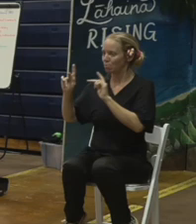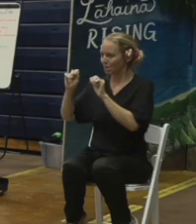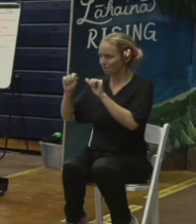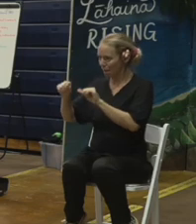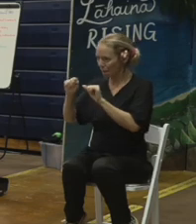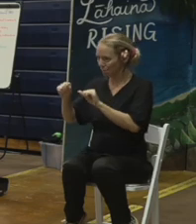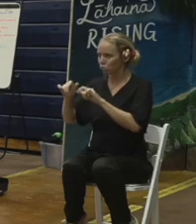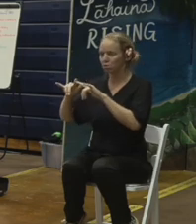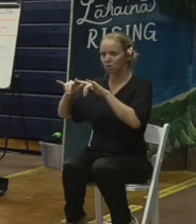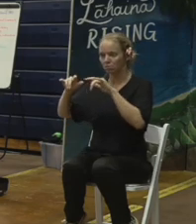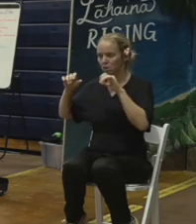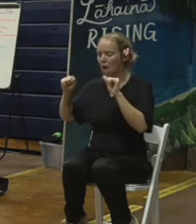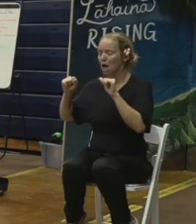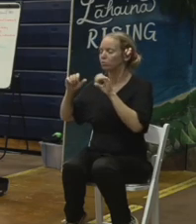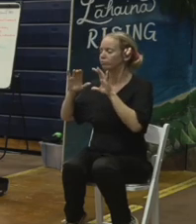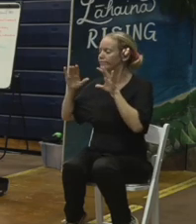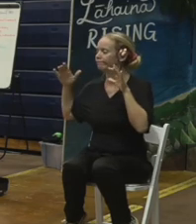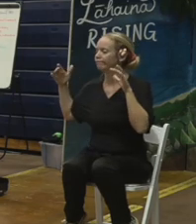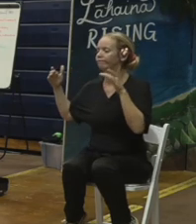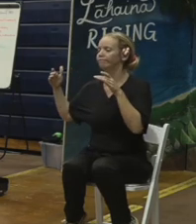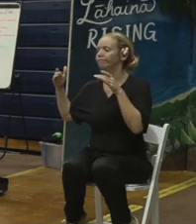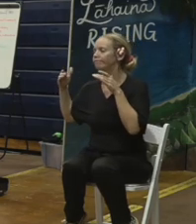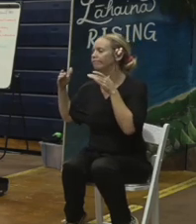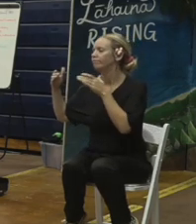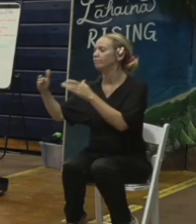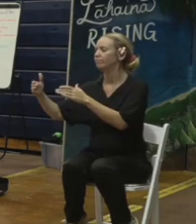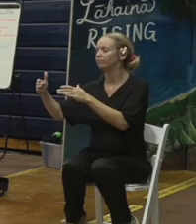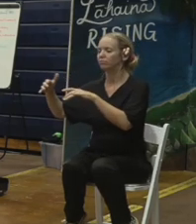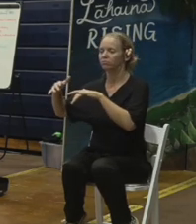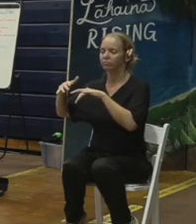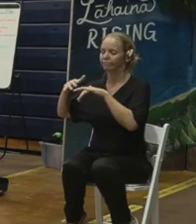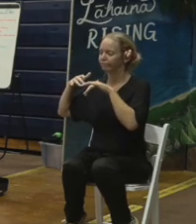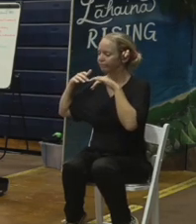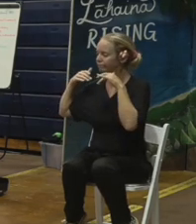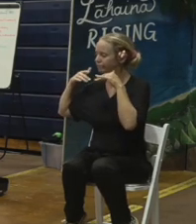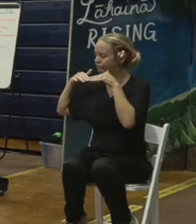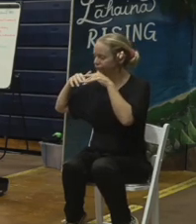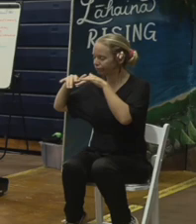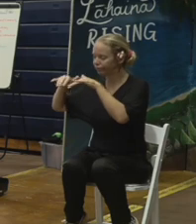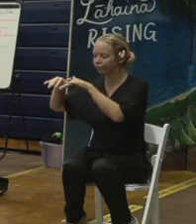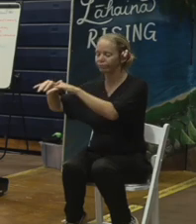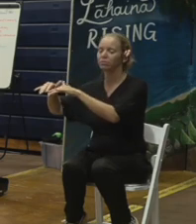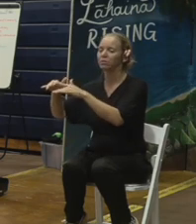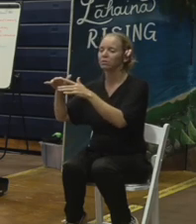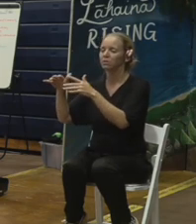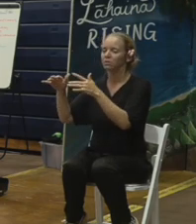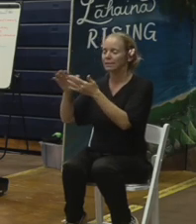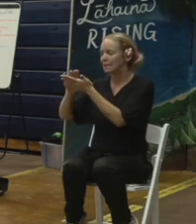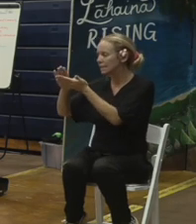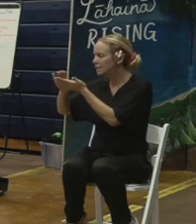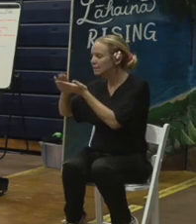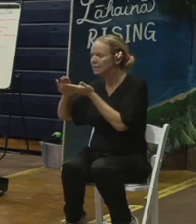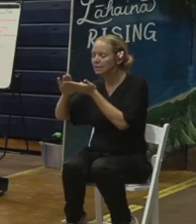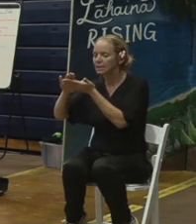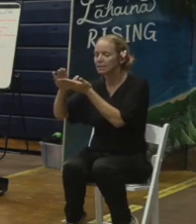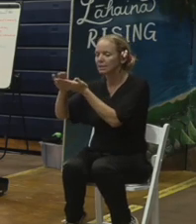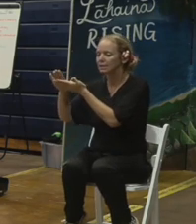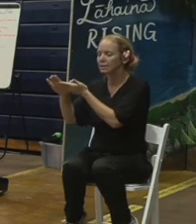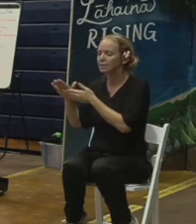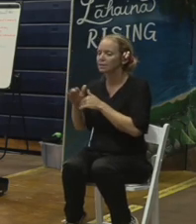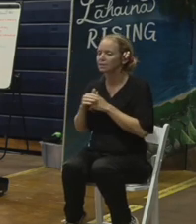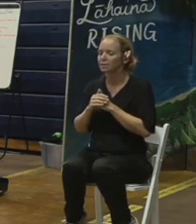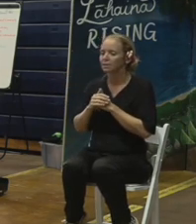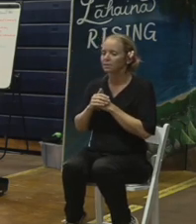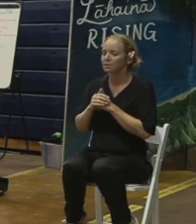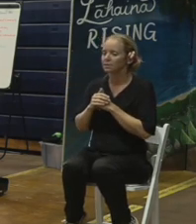so that we can be addressing as many properties at the same time as possible. And then for the long